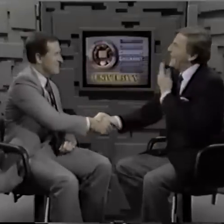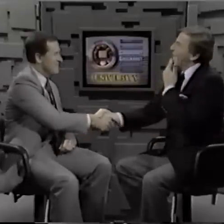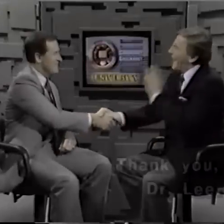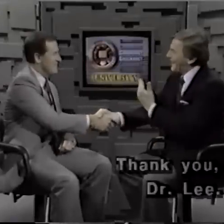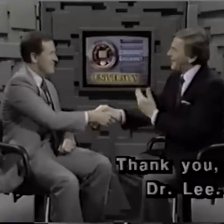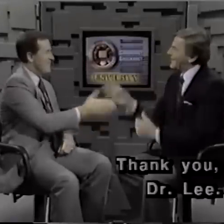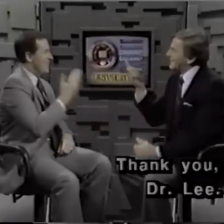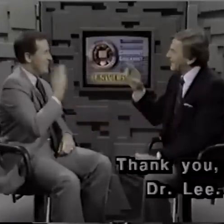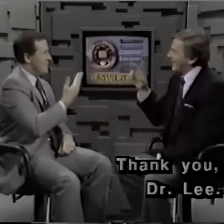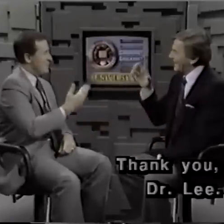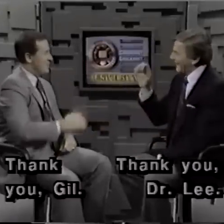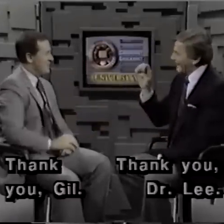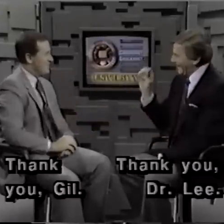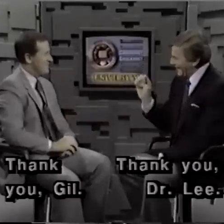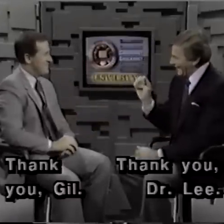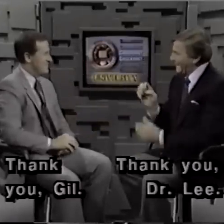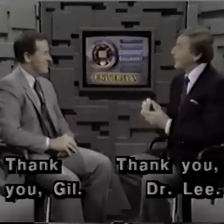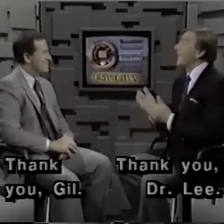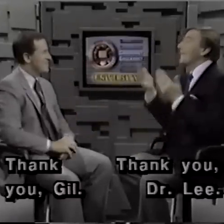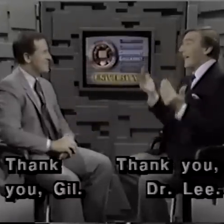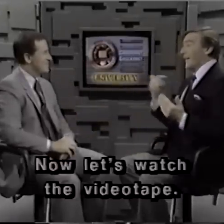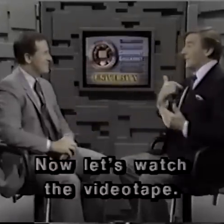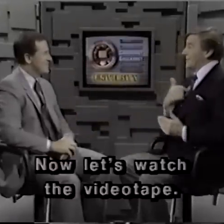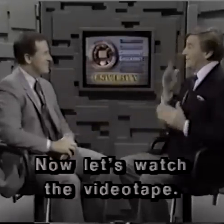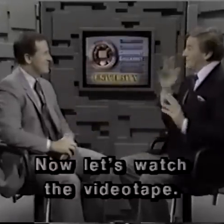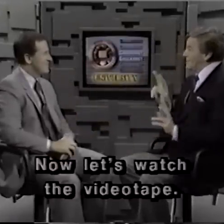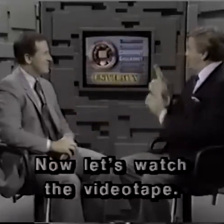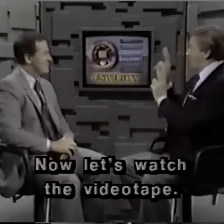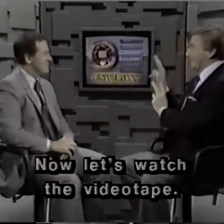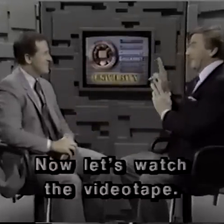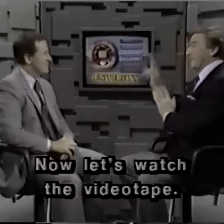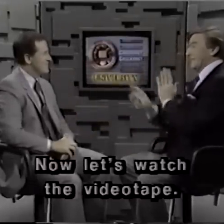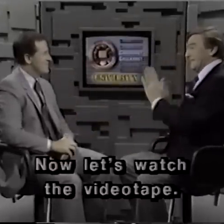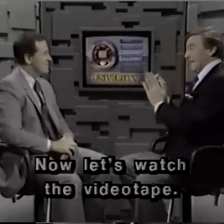Thank you, Dr. Lee. Thank you, Gil. Now, let's watch the videotape.